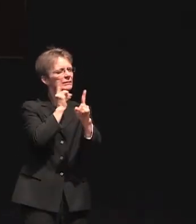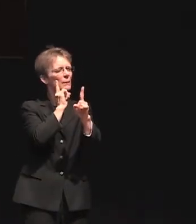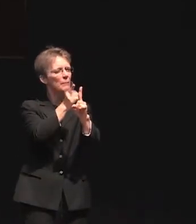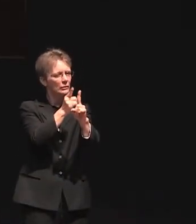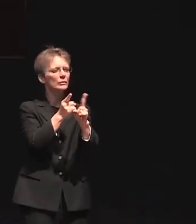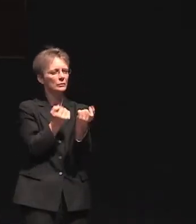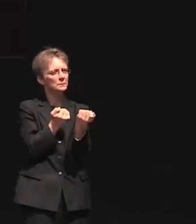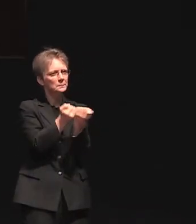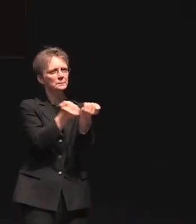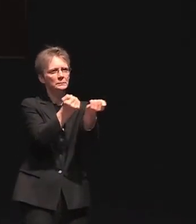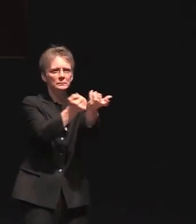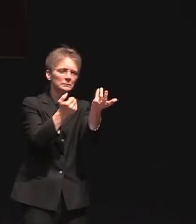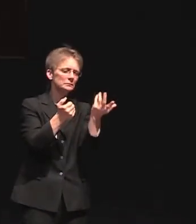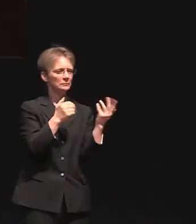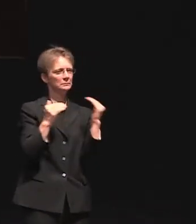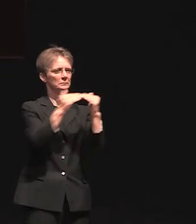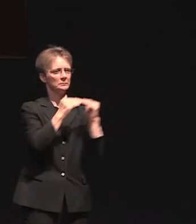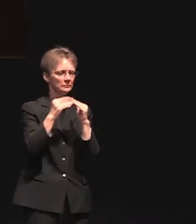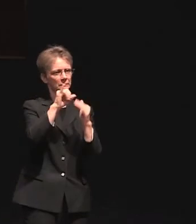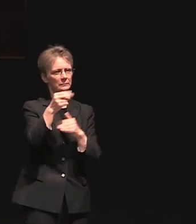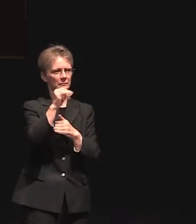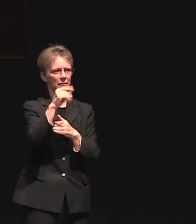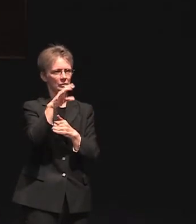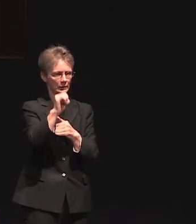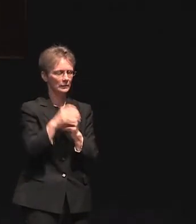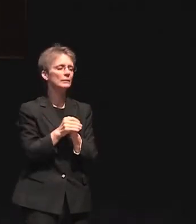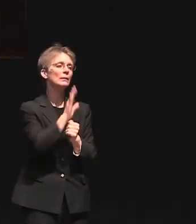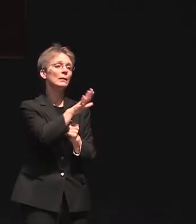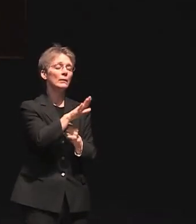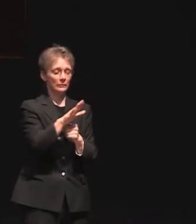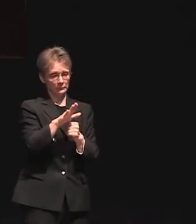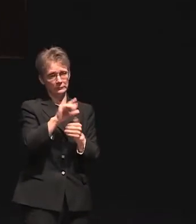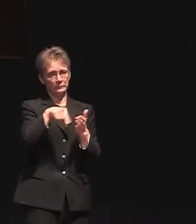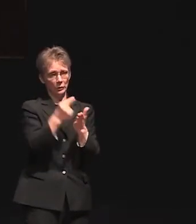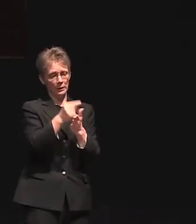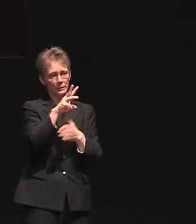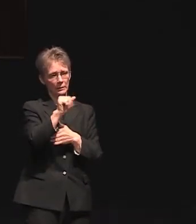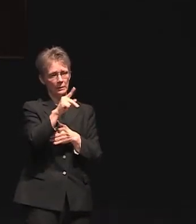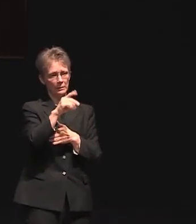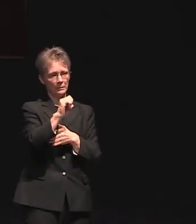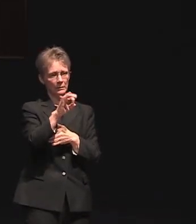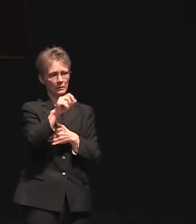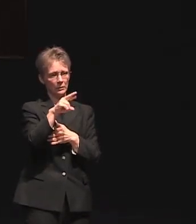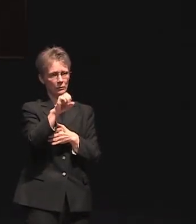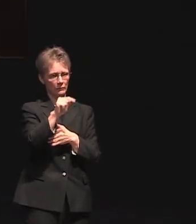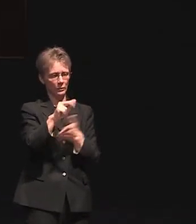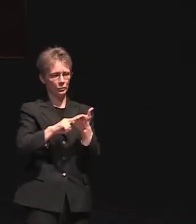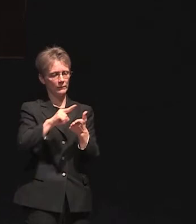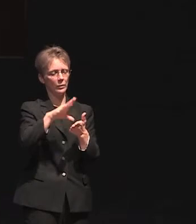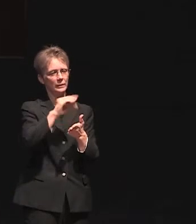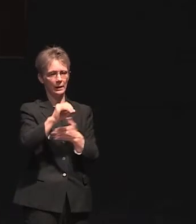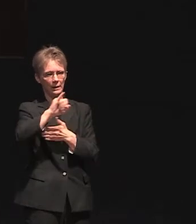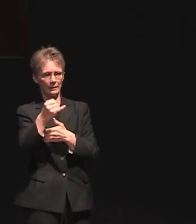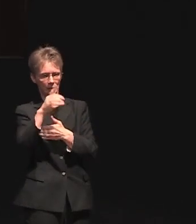Congresswoman Edwards completed her undergraduate studies at Wake Forest and received her JD from the University of New Hampshire School of Law and she's also a proud mom of